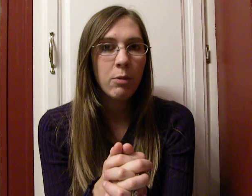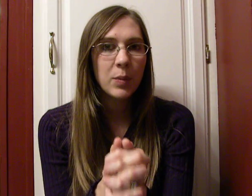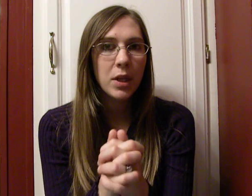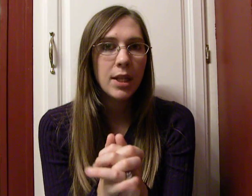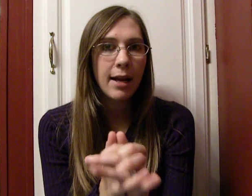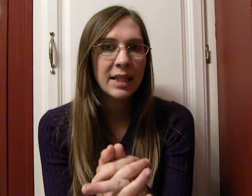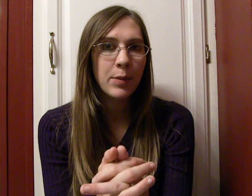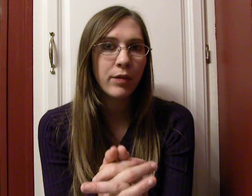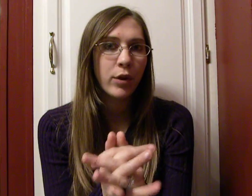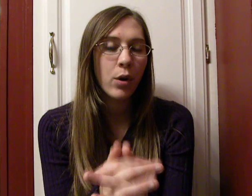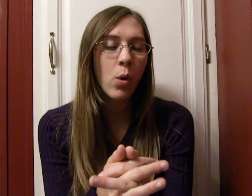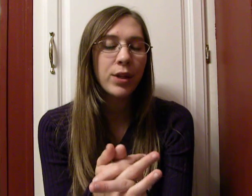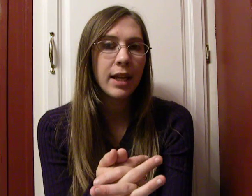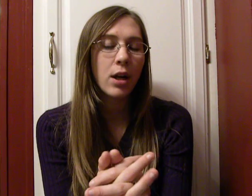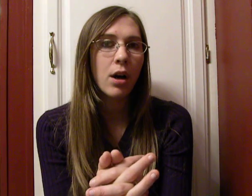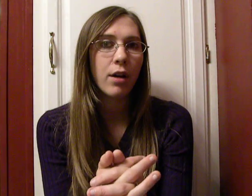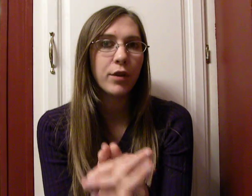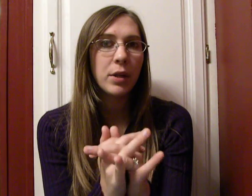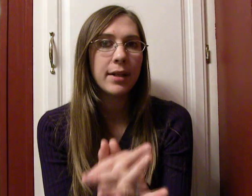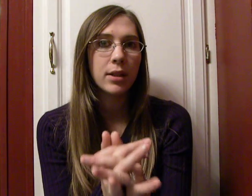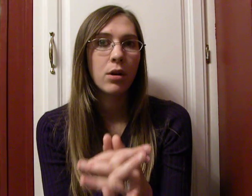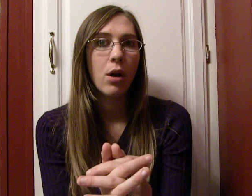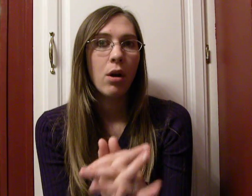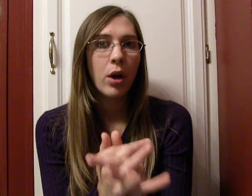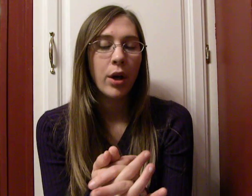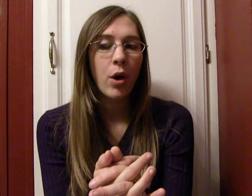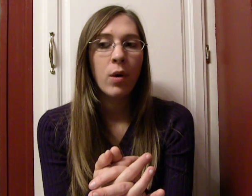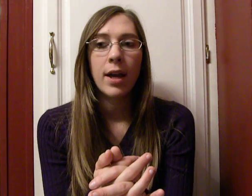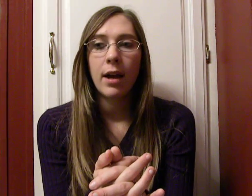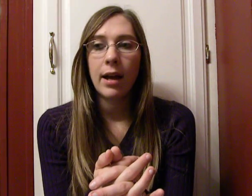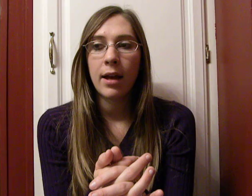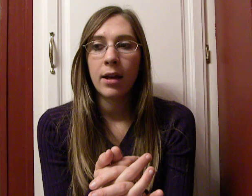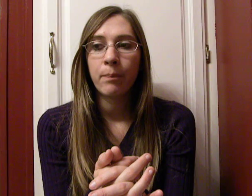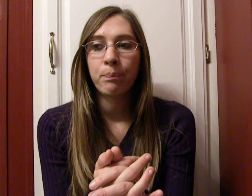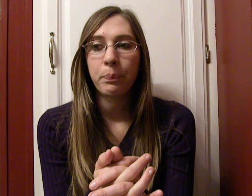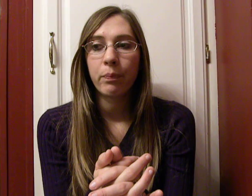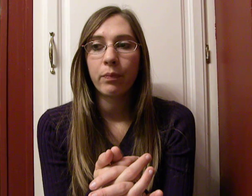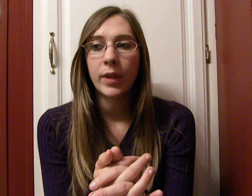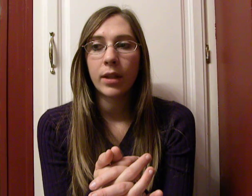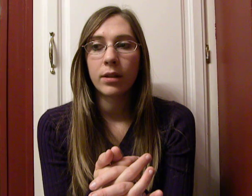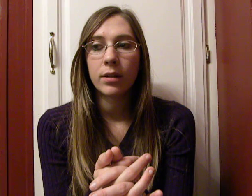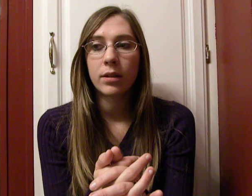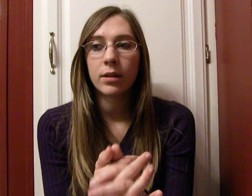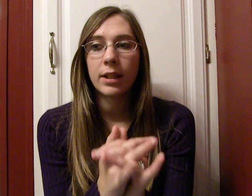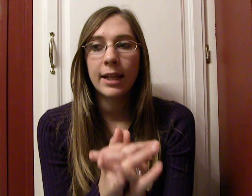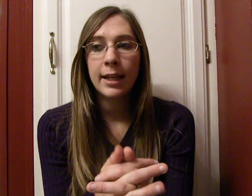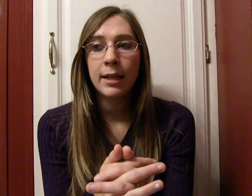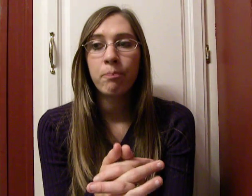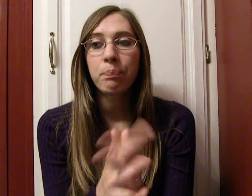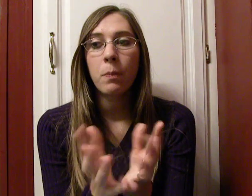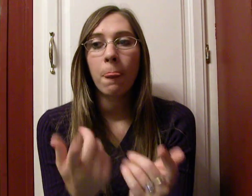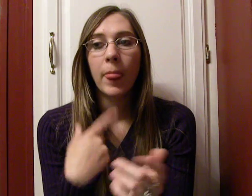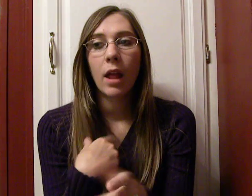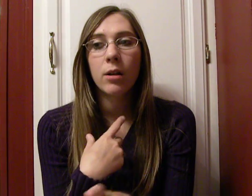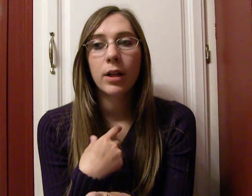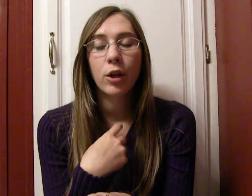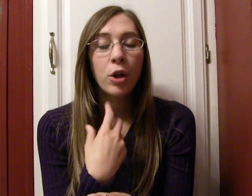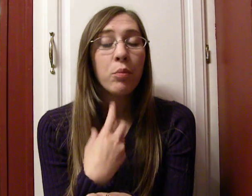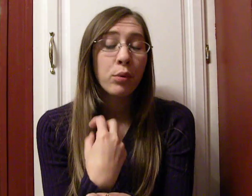he was put in the hospital for a cold that he caught a few days ago, and he couldn't